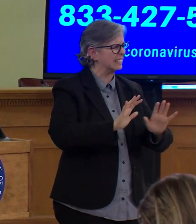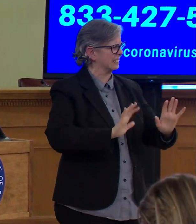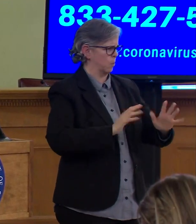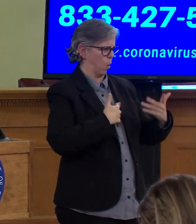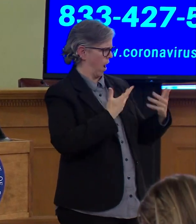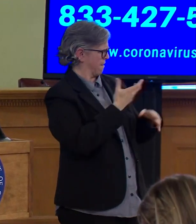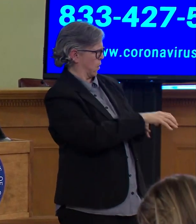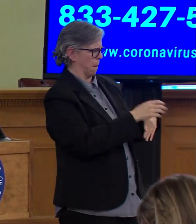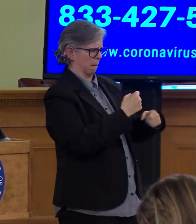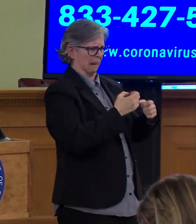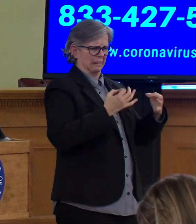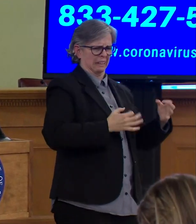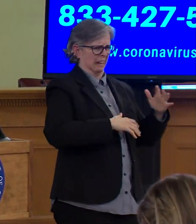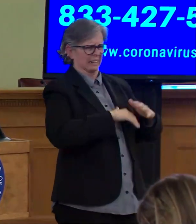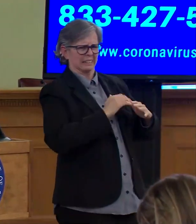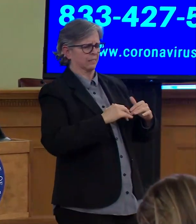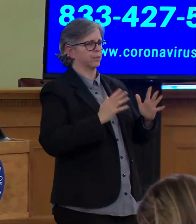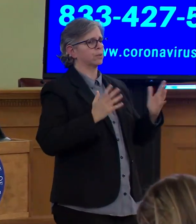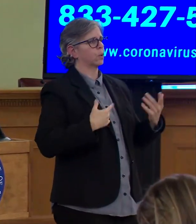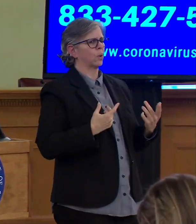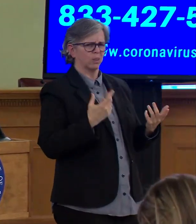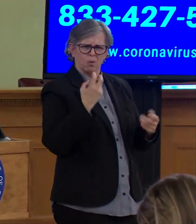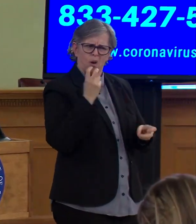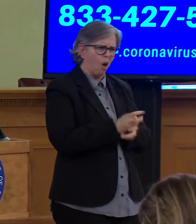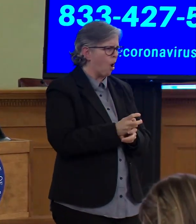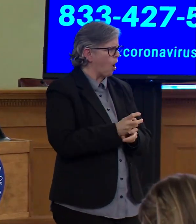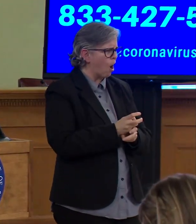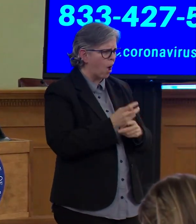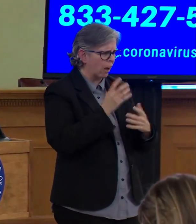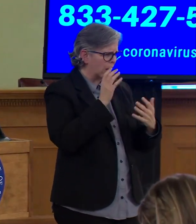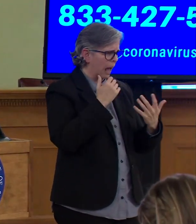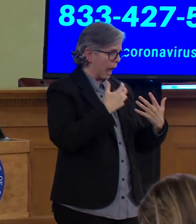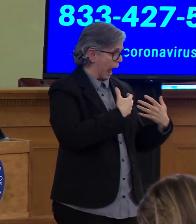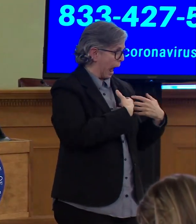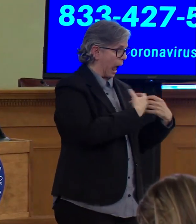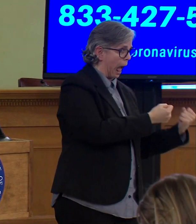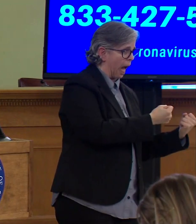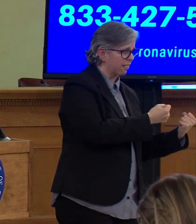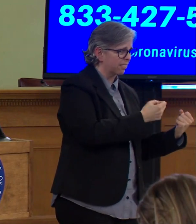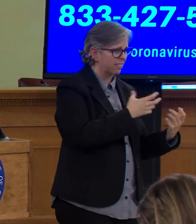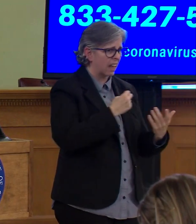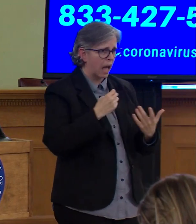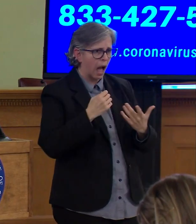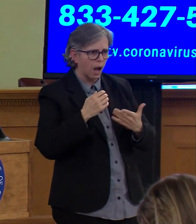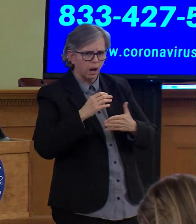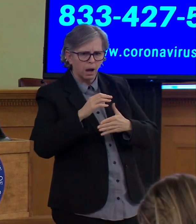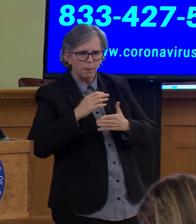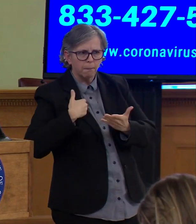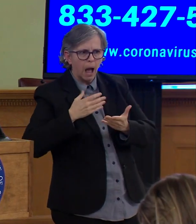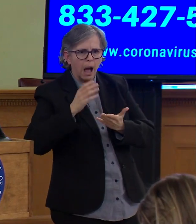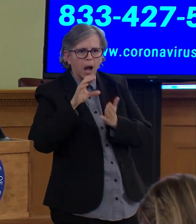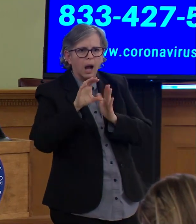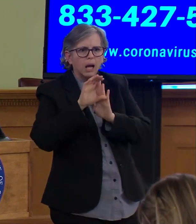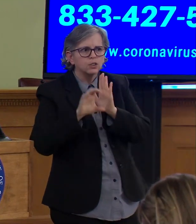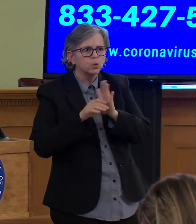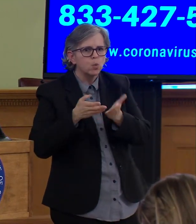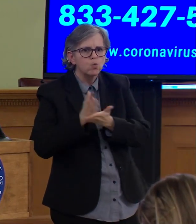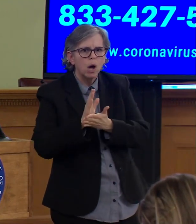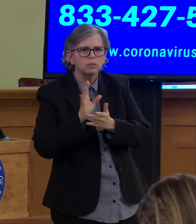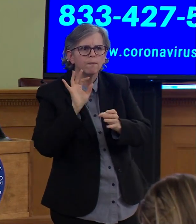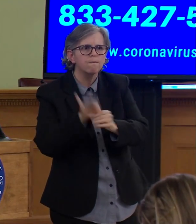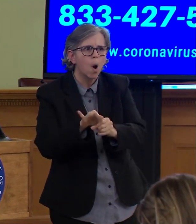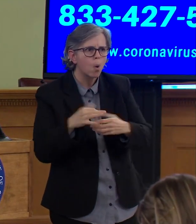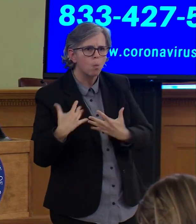their health and their constitutional rights and their duties